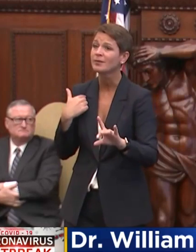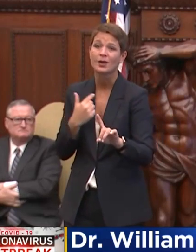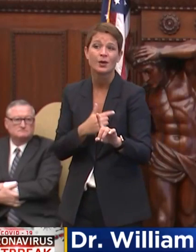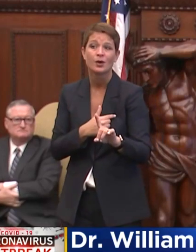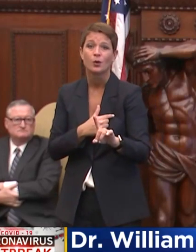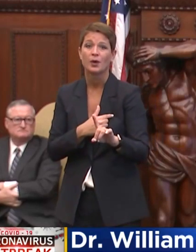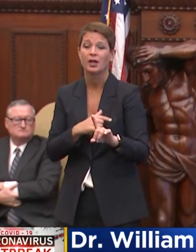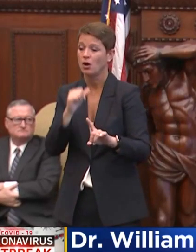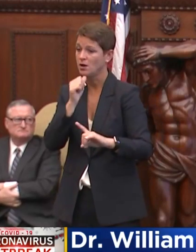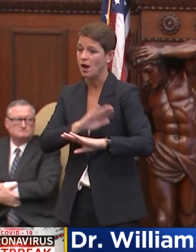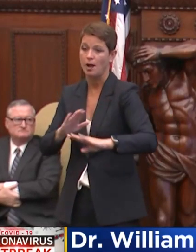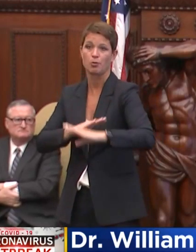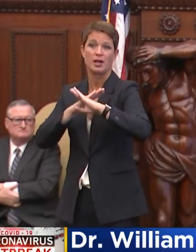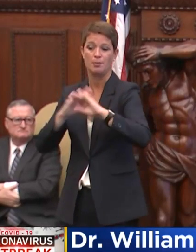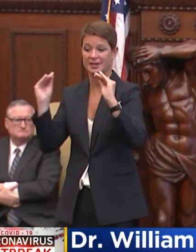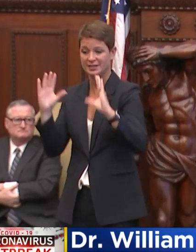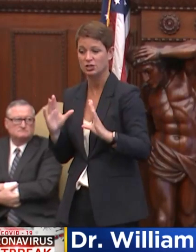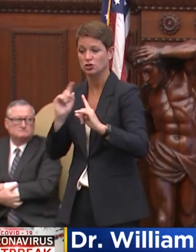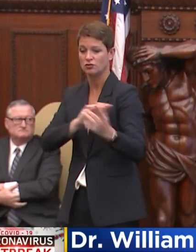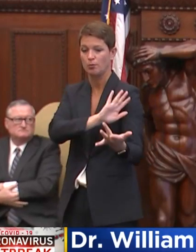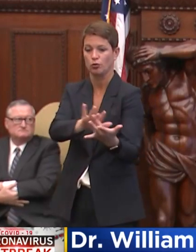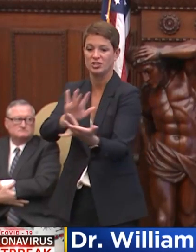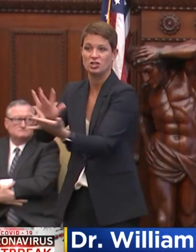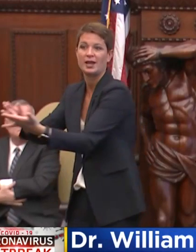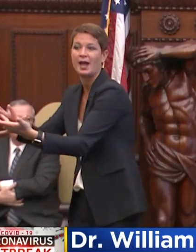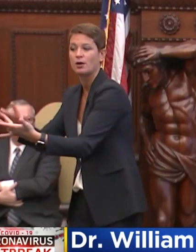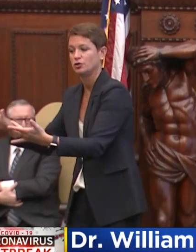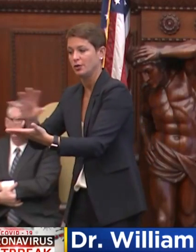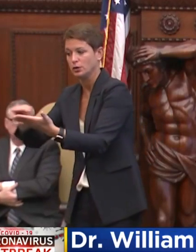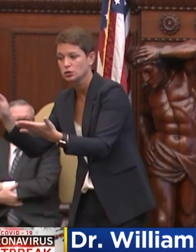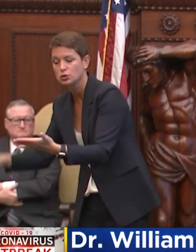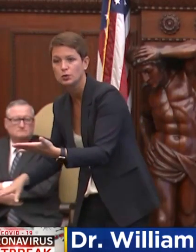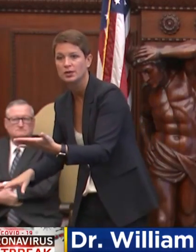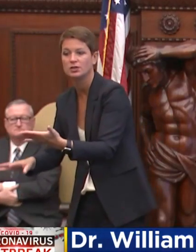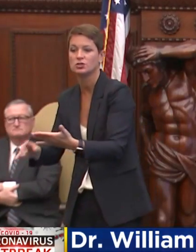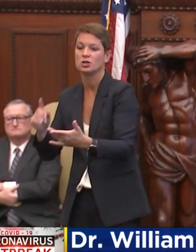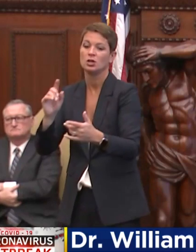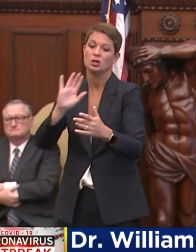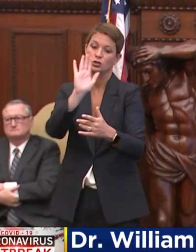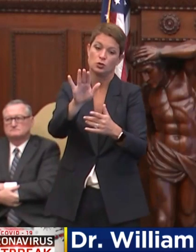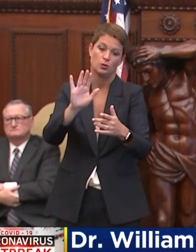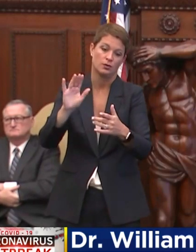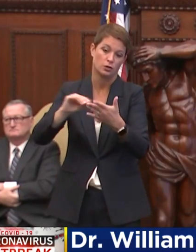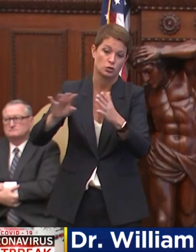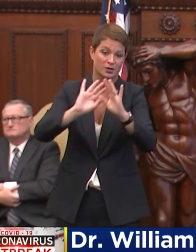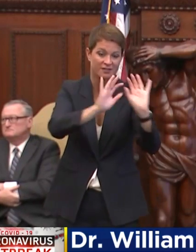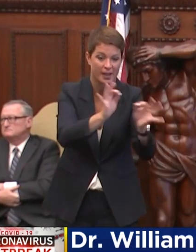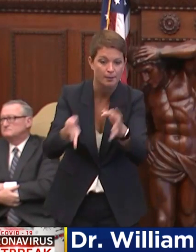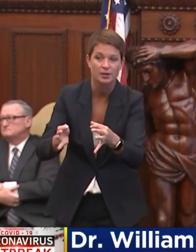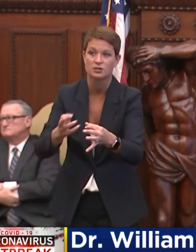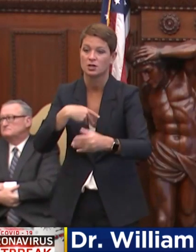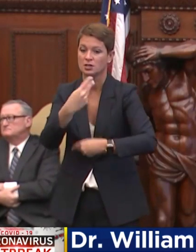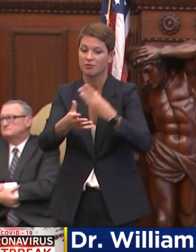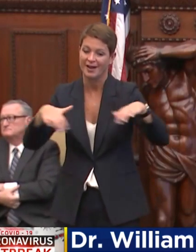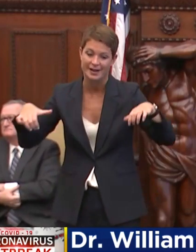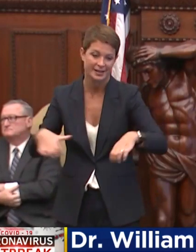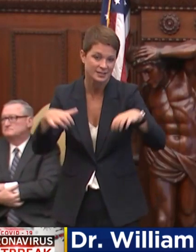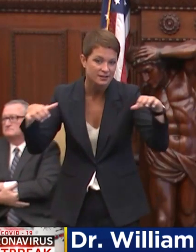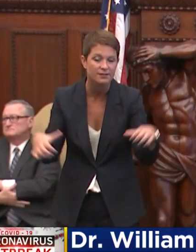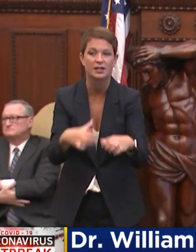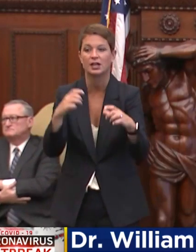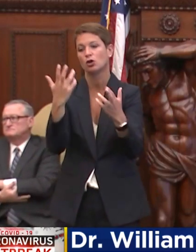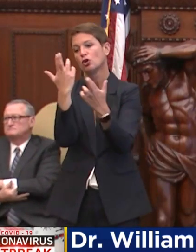prohibiting teachers from reaching out to their students, to the students' families, to provide activities